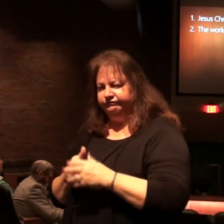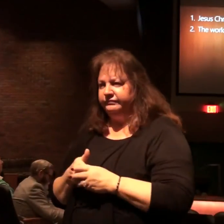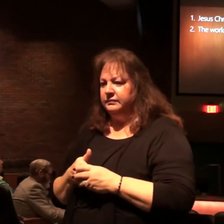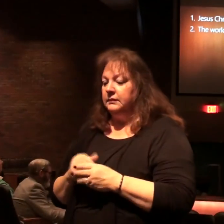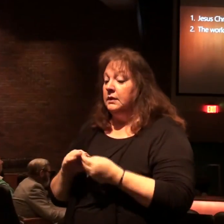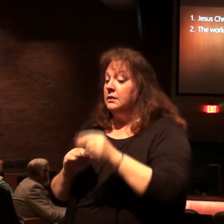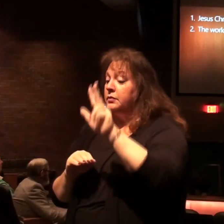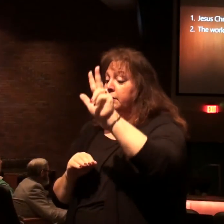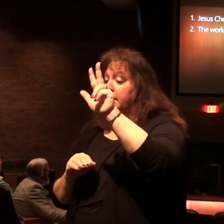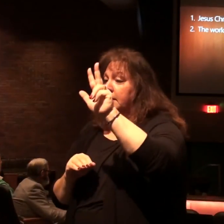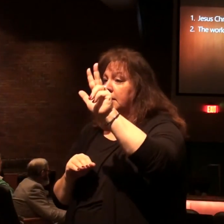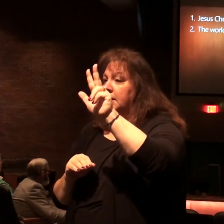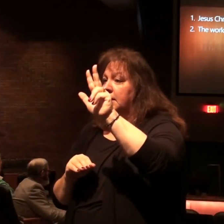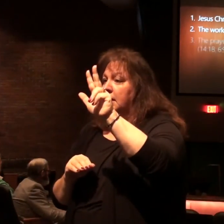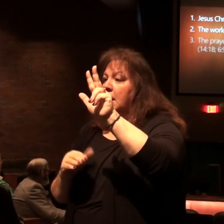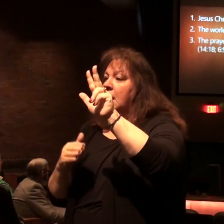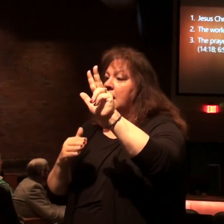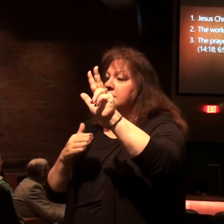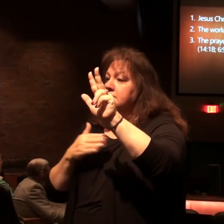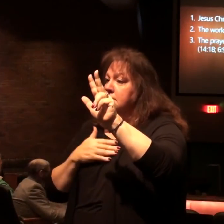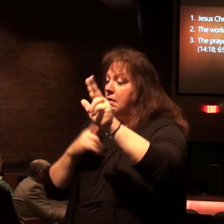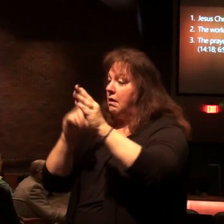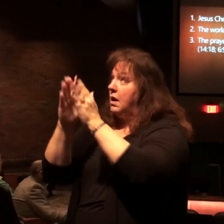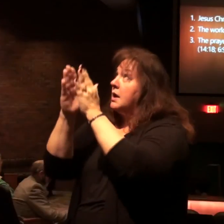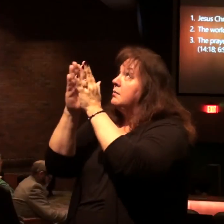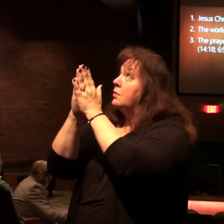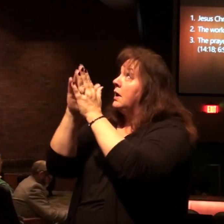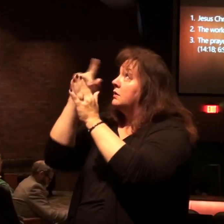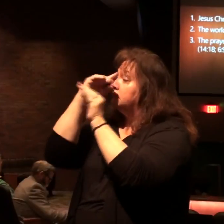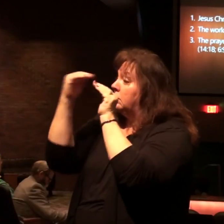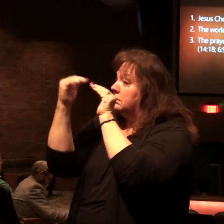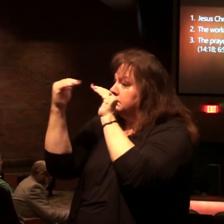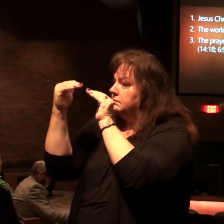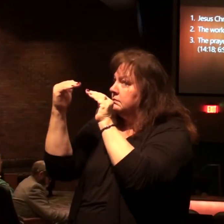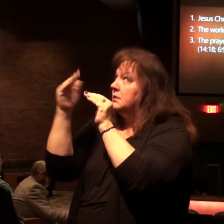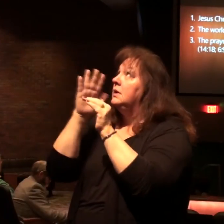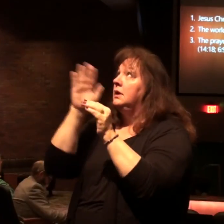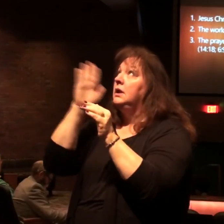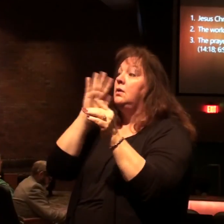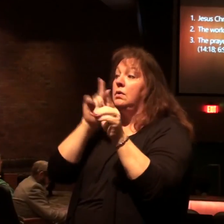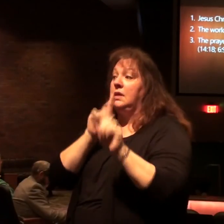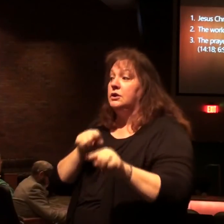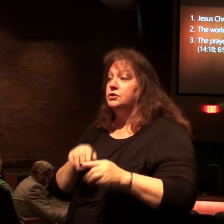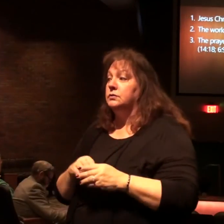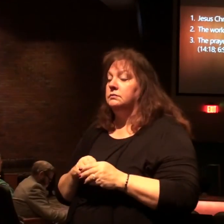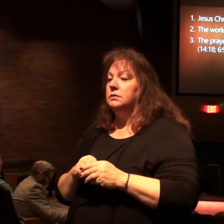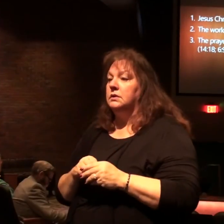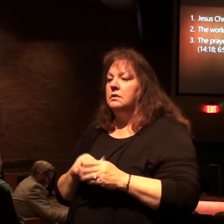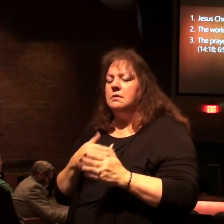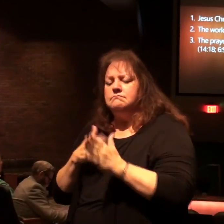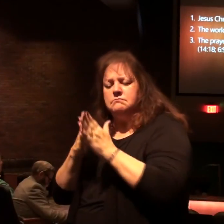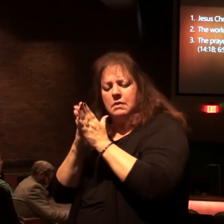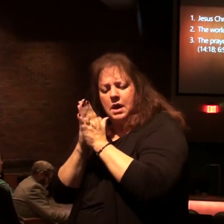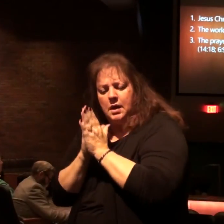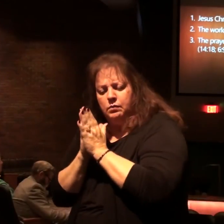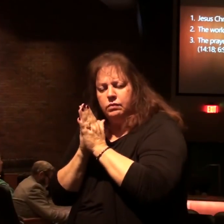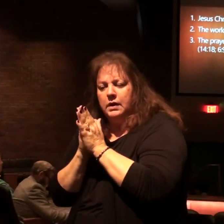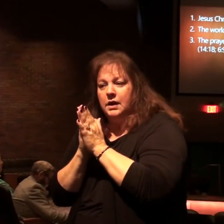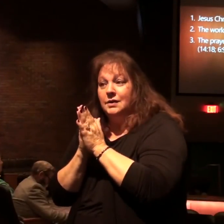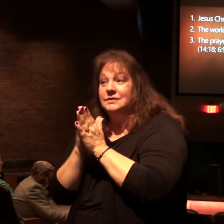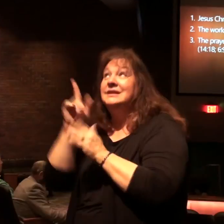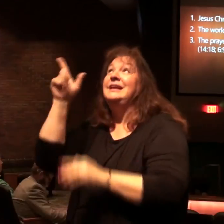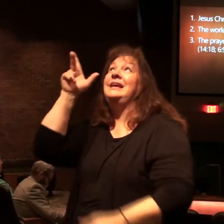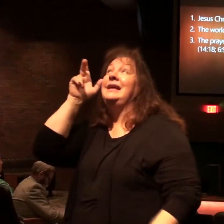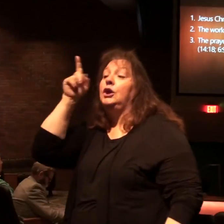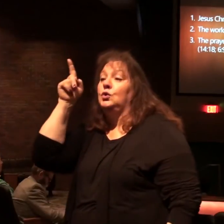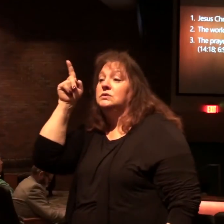number three the prayers of believers for justice will be answered you know our prayers come before God